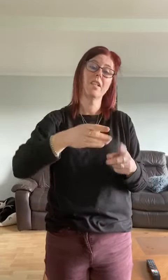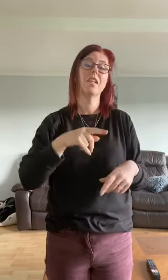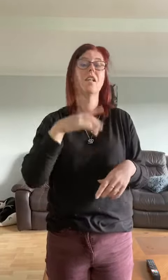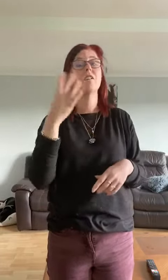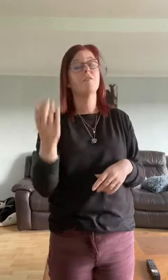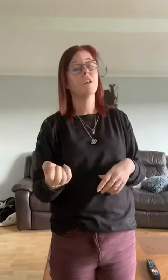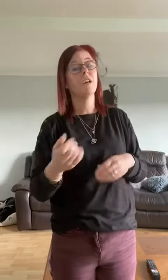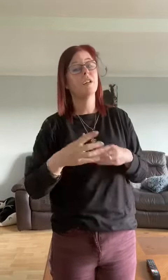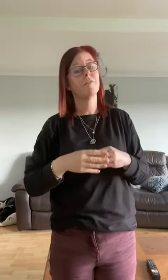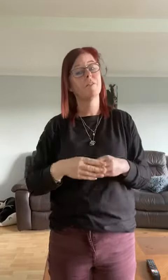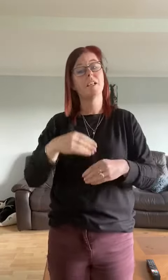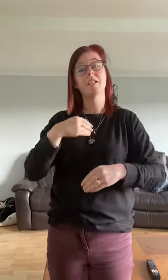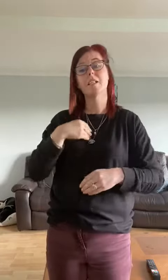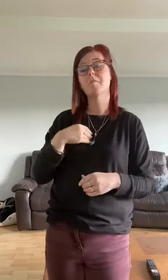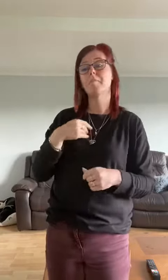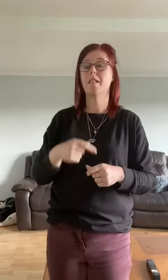You've got a friend in me